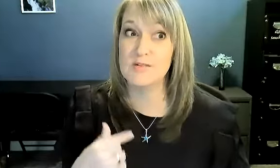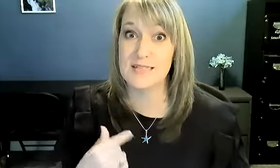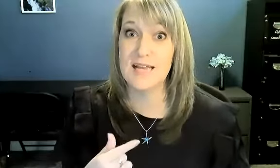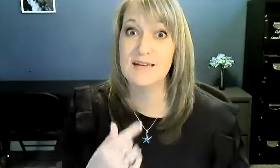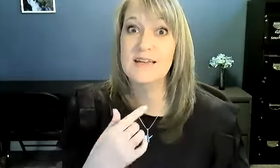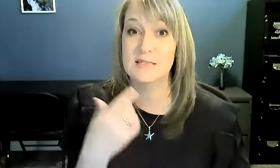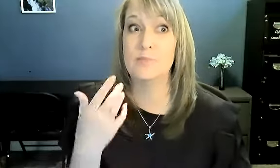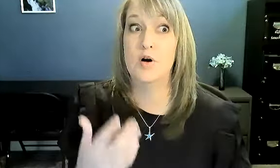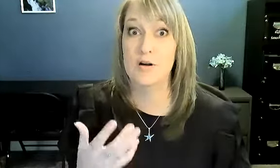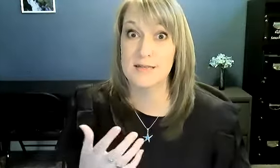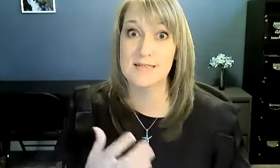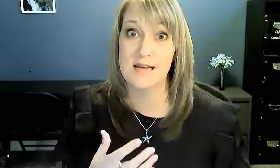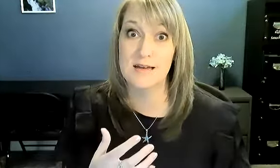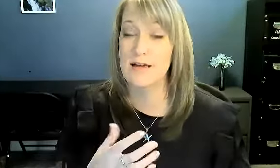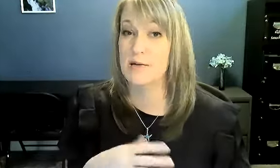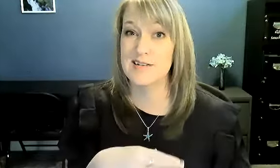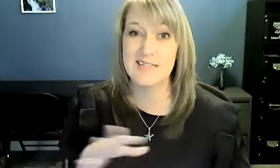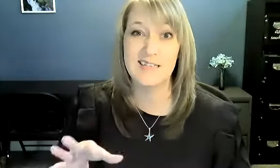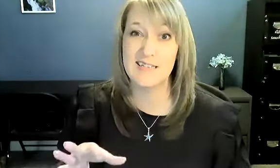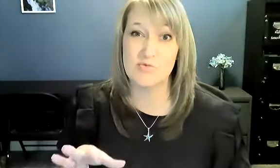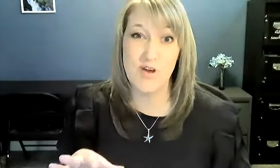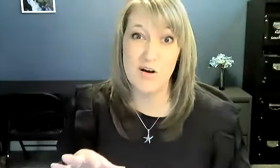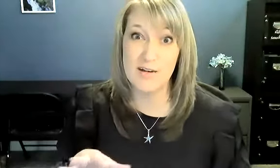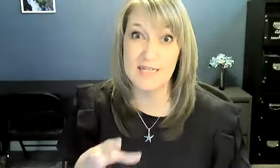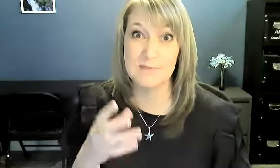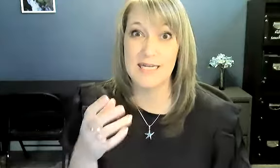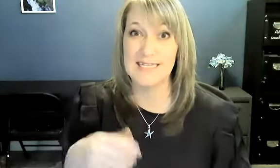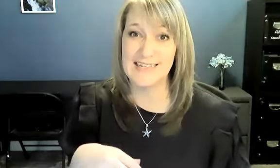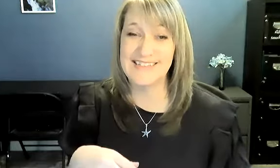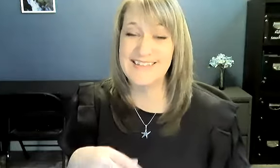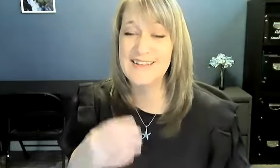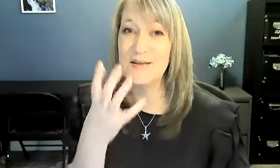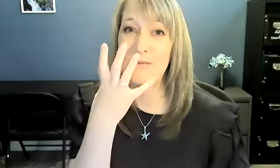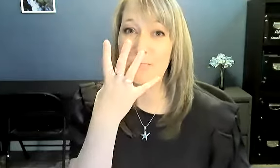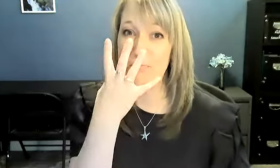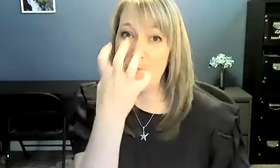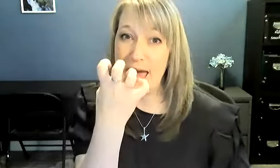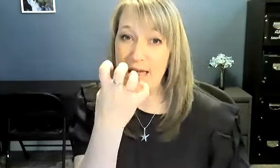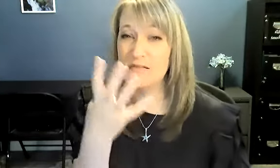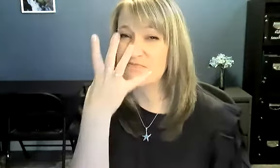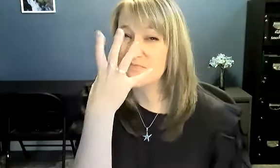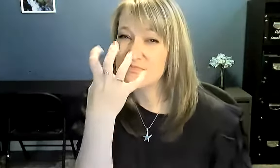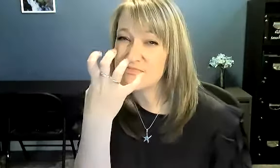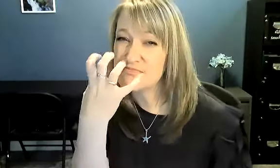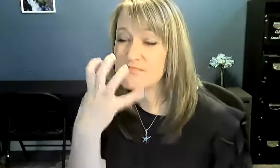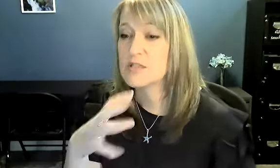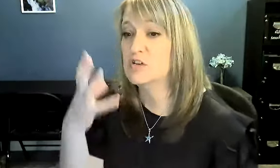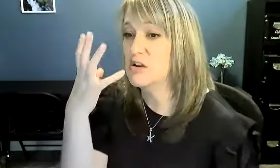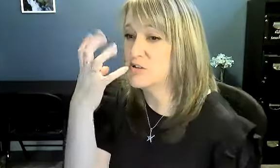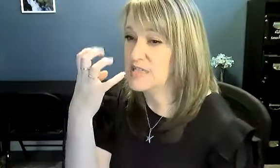sign. It's part of the sign. Otherwise it's wrong and it doesn't make any sense. Mad. You can also see